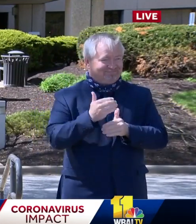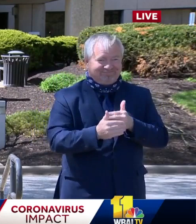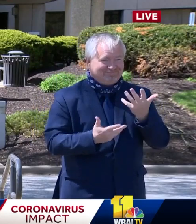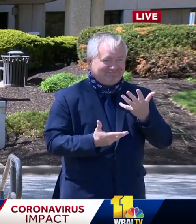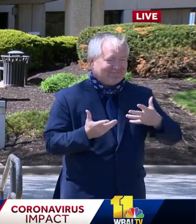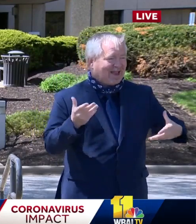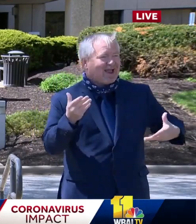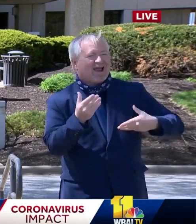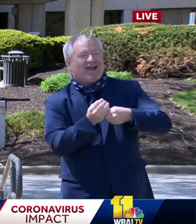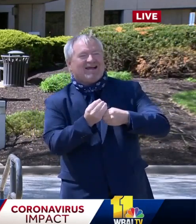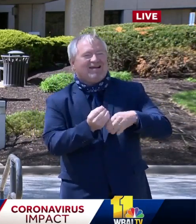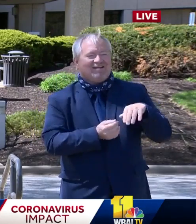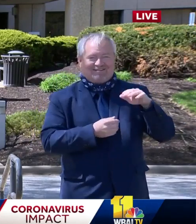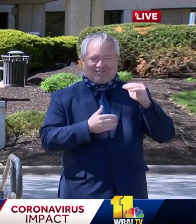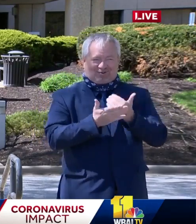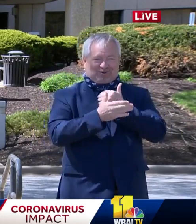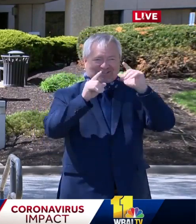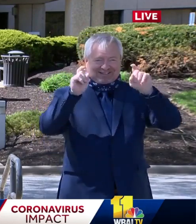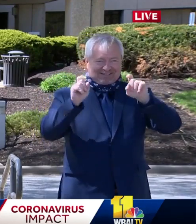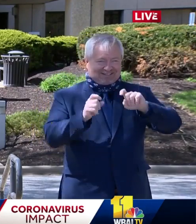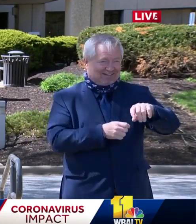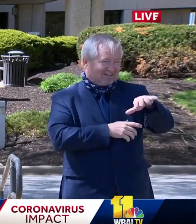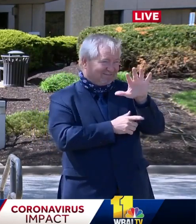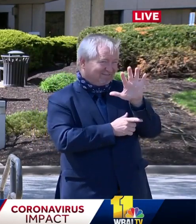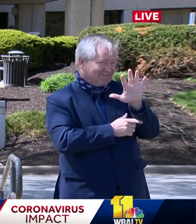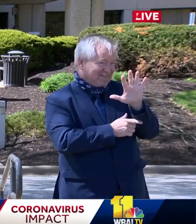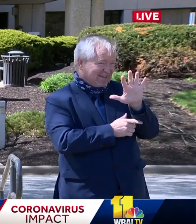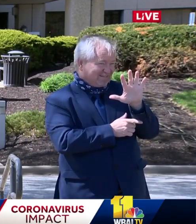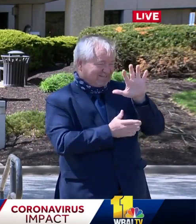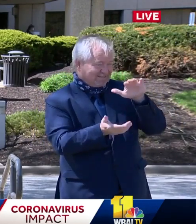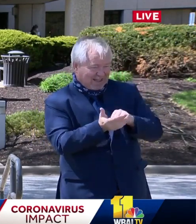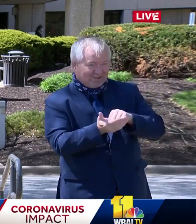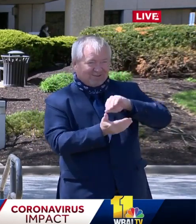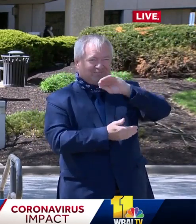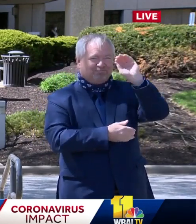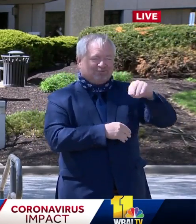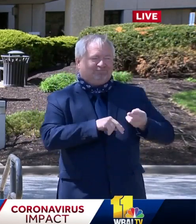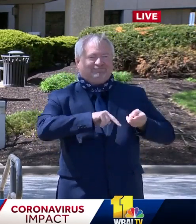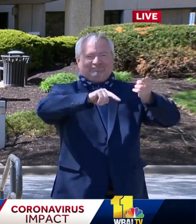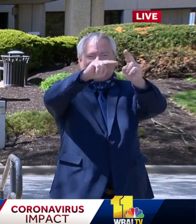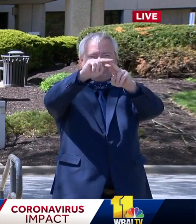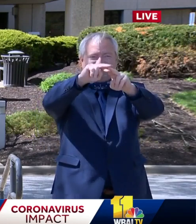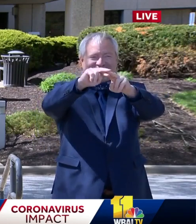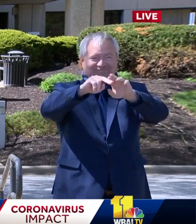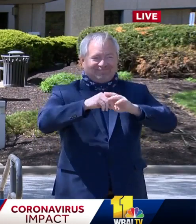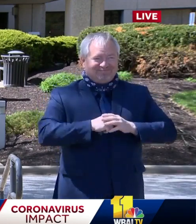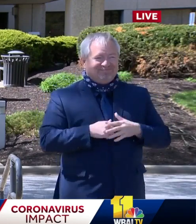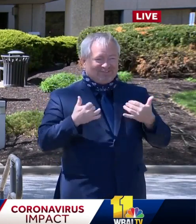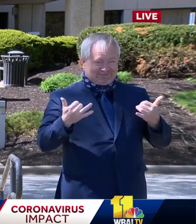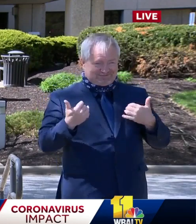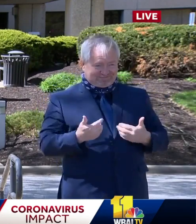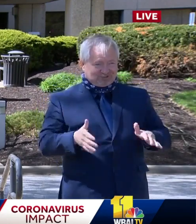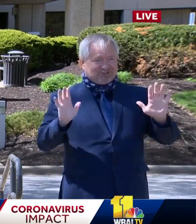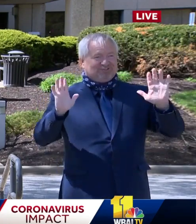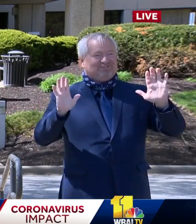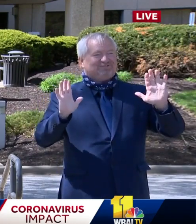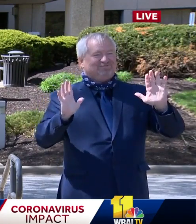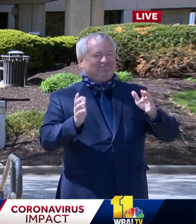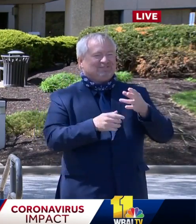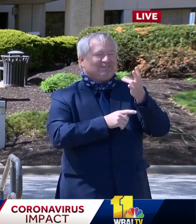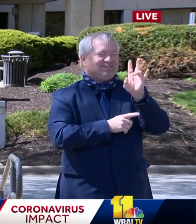over 5,000 percent over the past month. We've completed more than 76,000 tests to date.